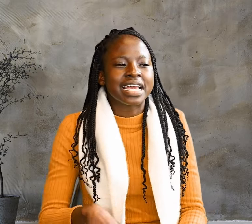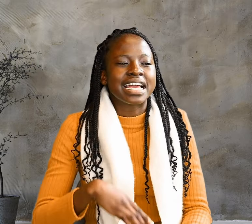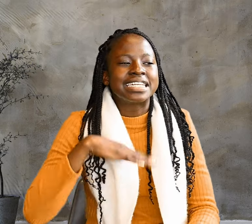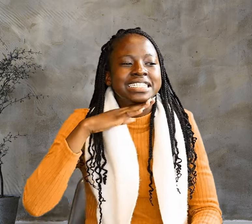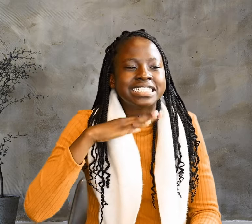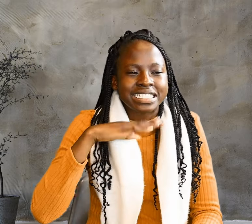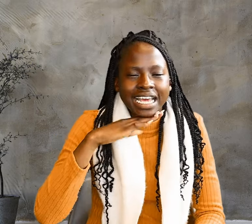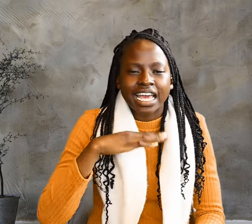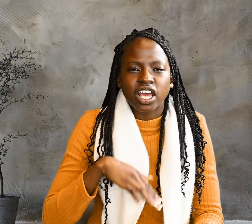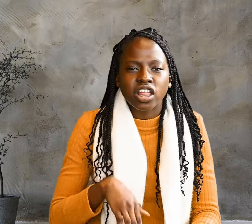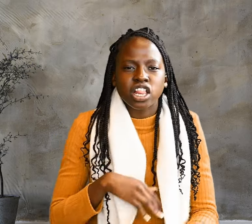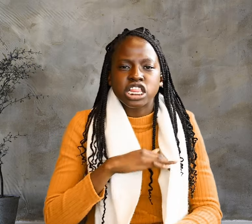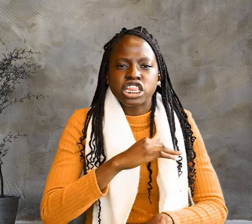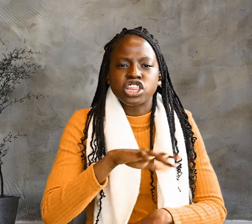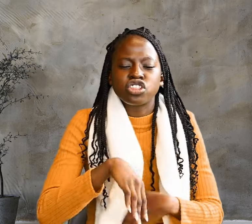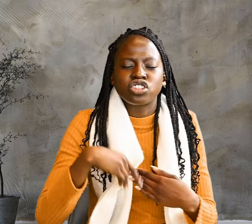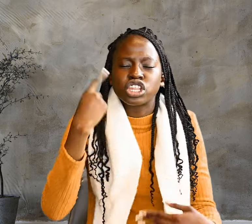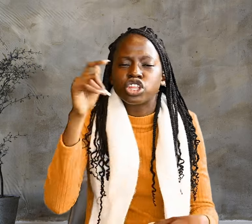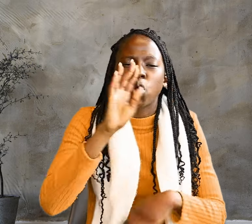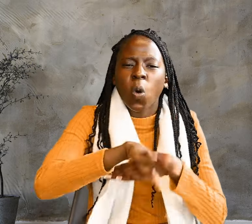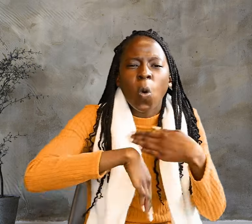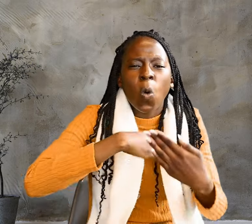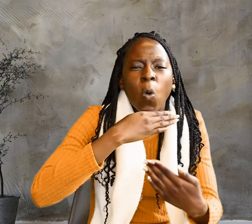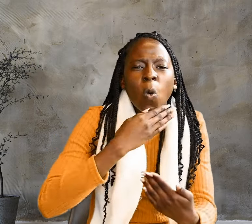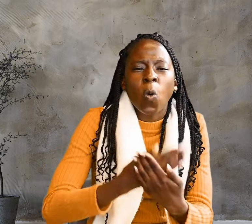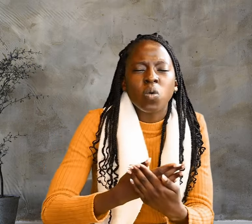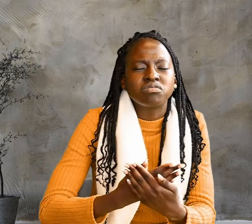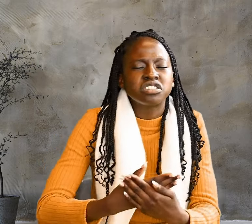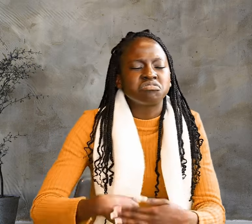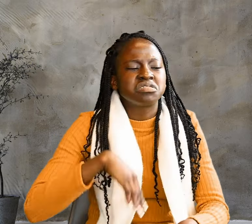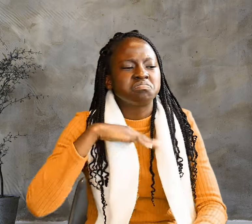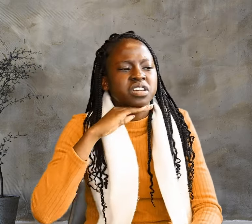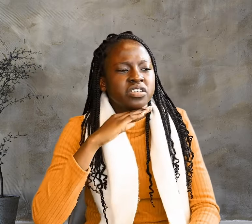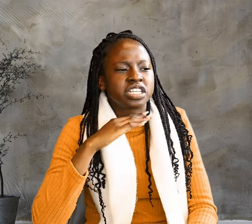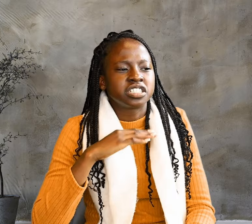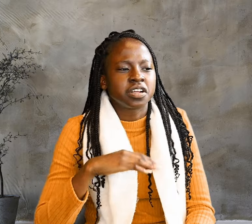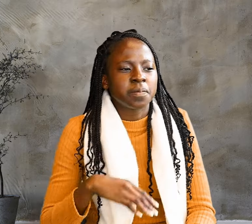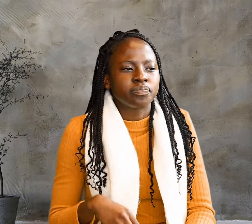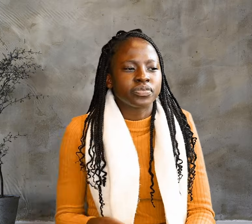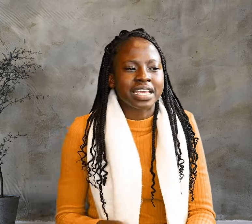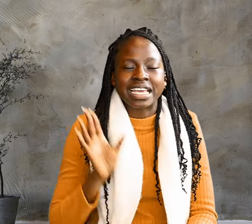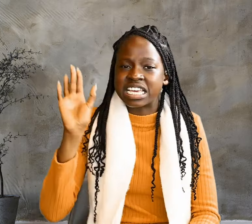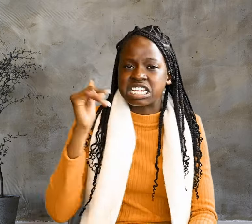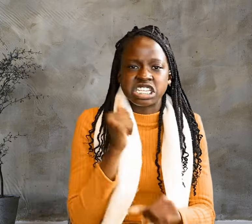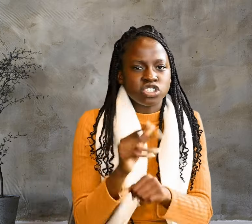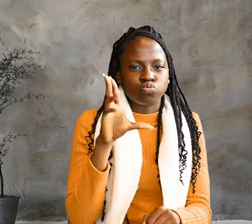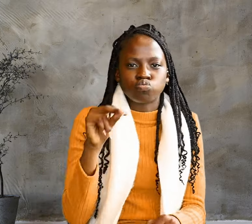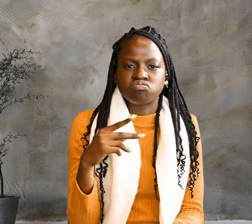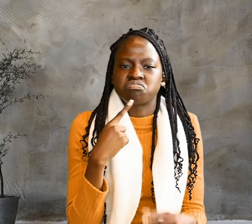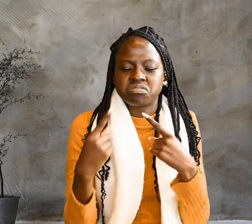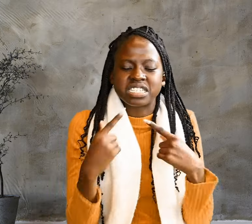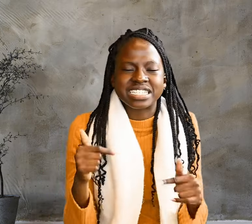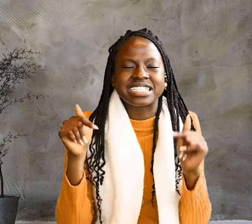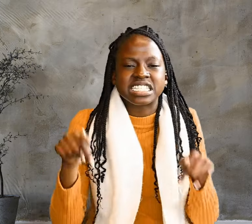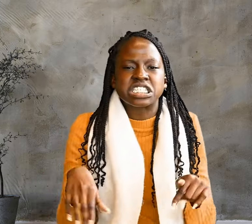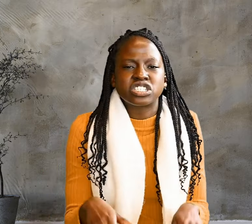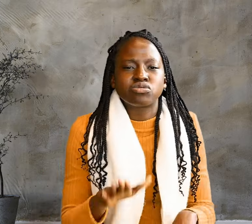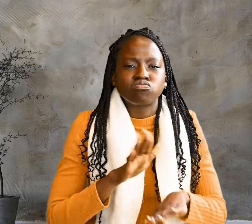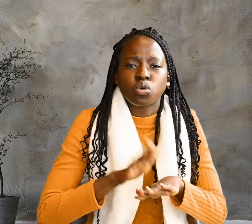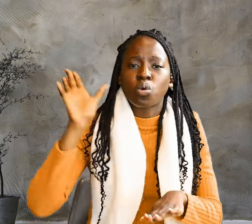whole nation should perish. He did not say this on his own, but as the